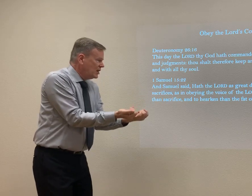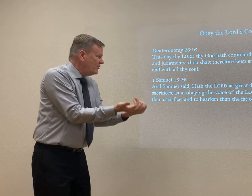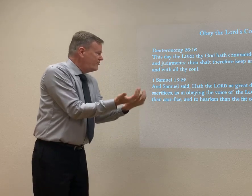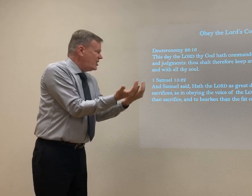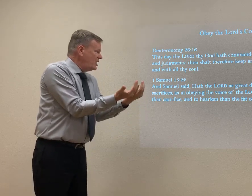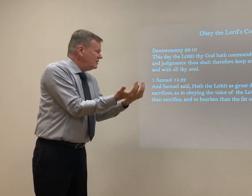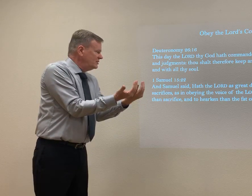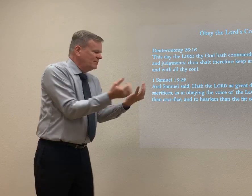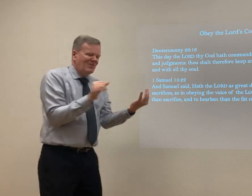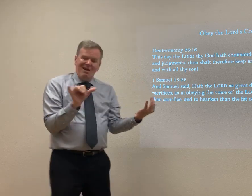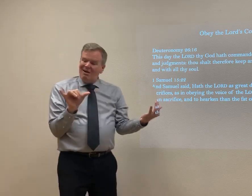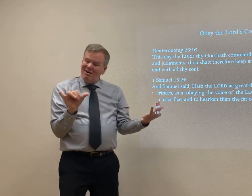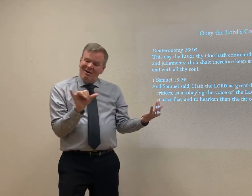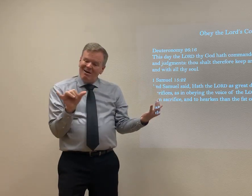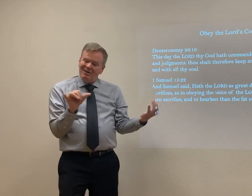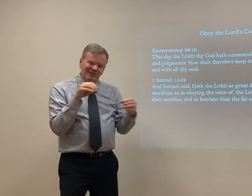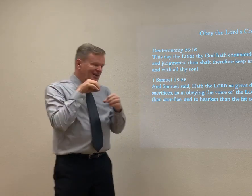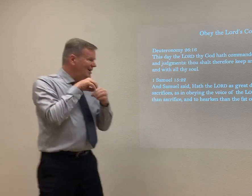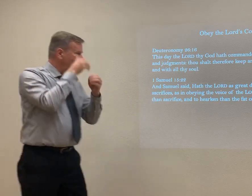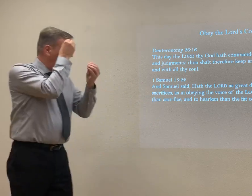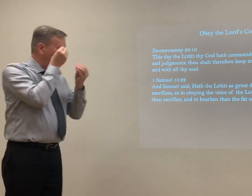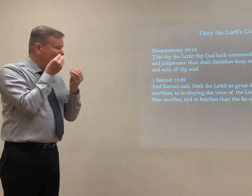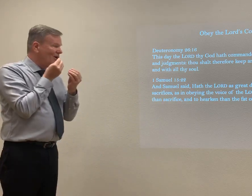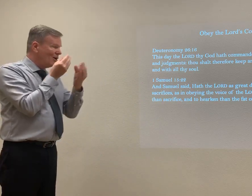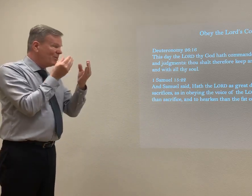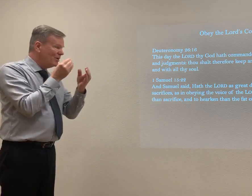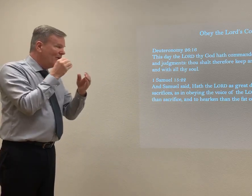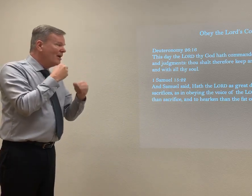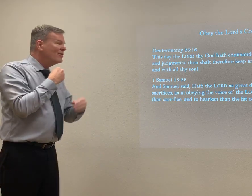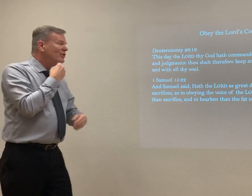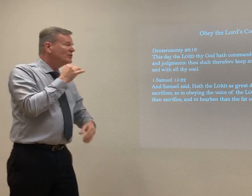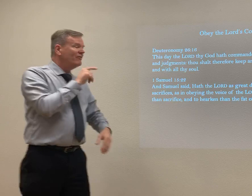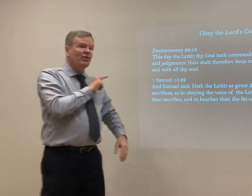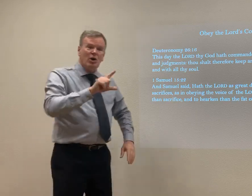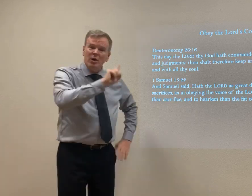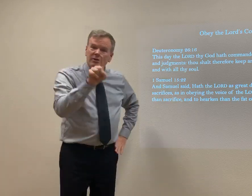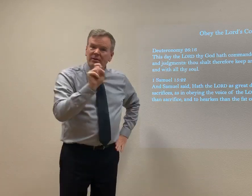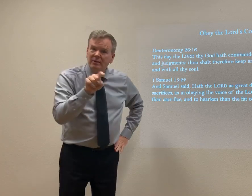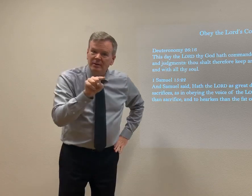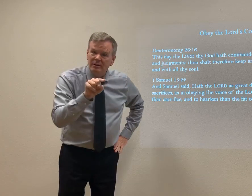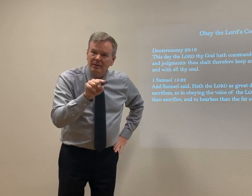sacrifices as in obeying the voice of the Lord?